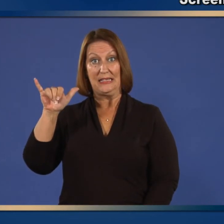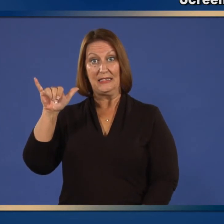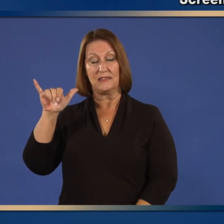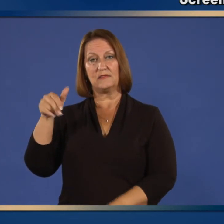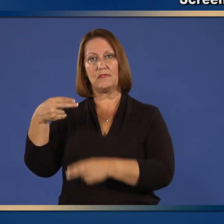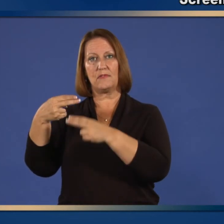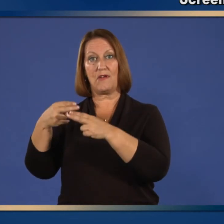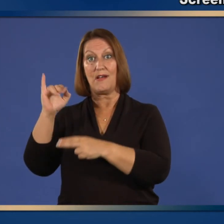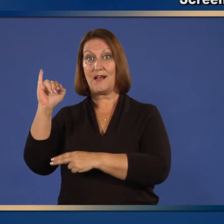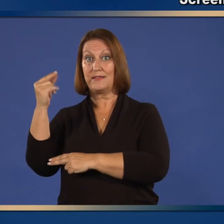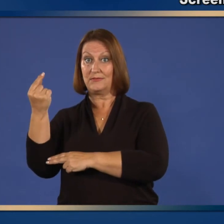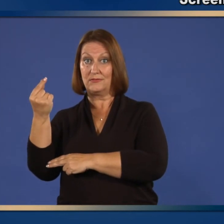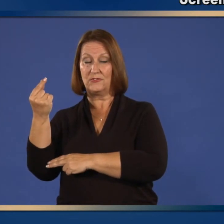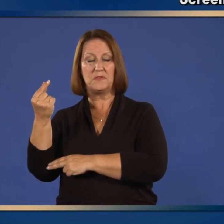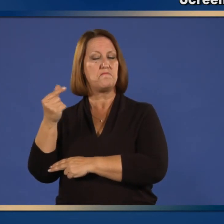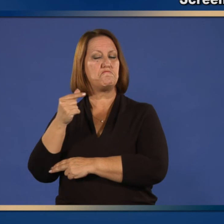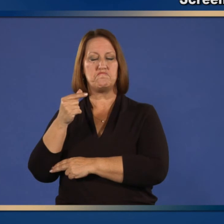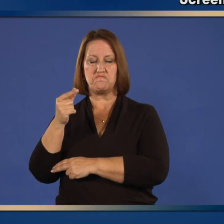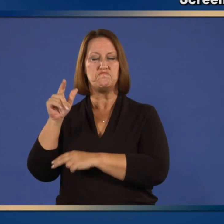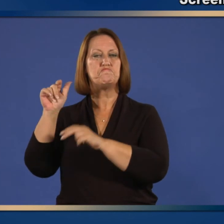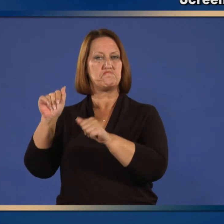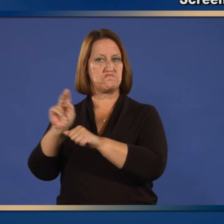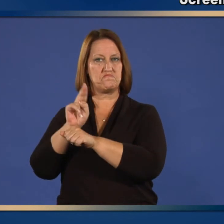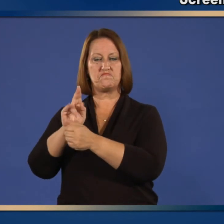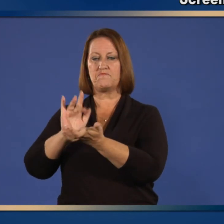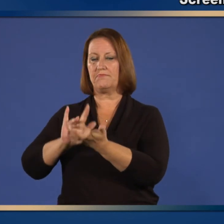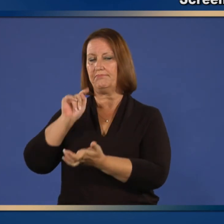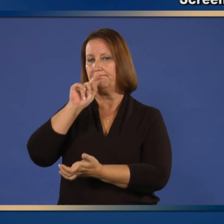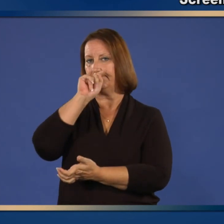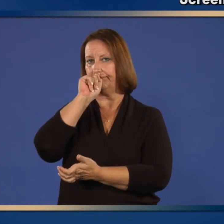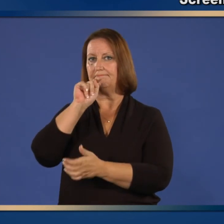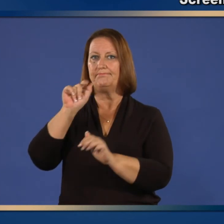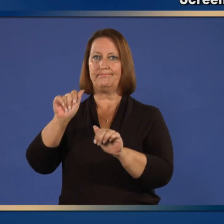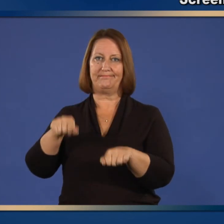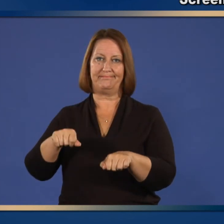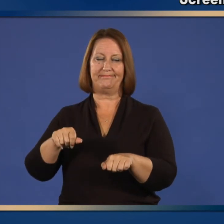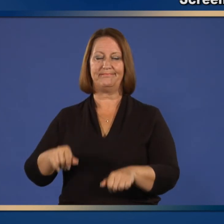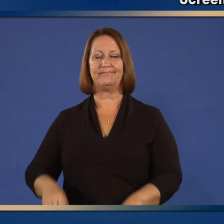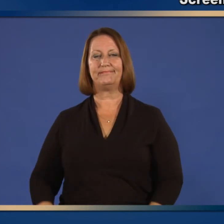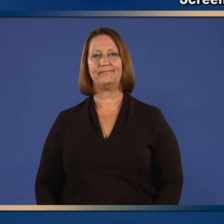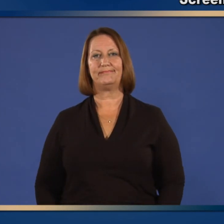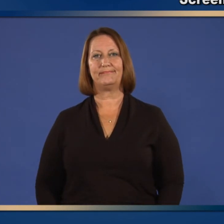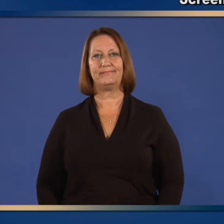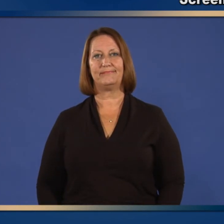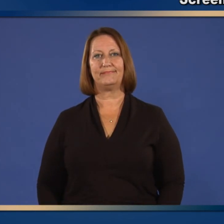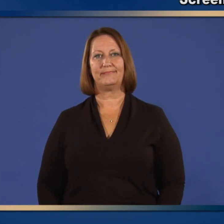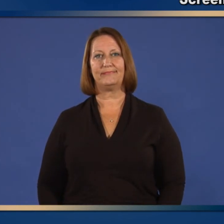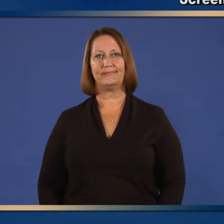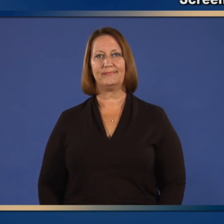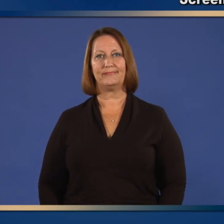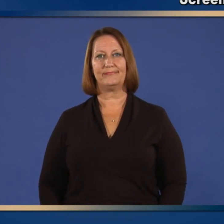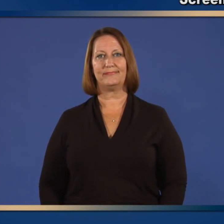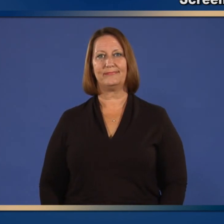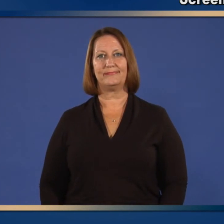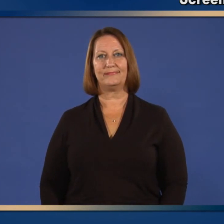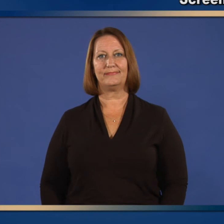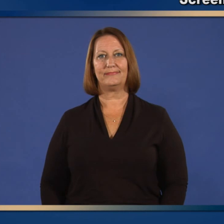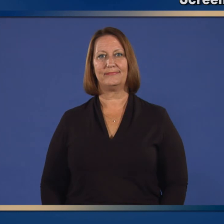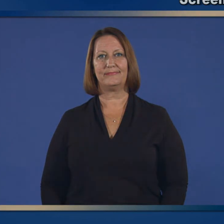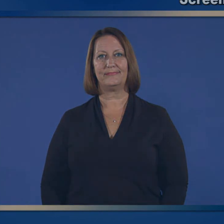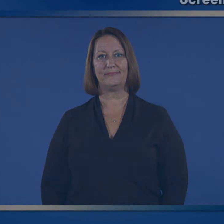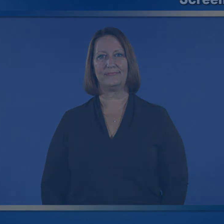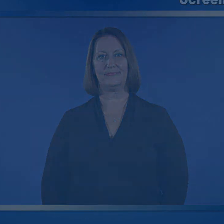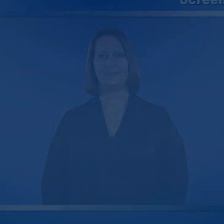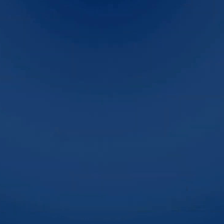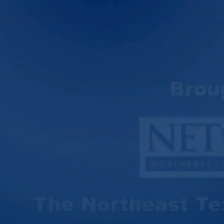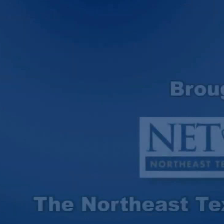they 29. stuff